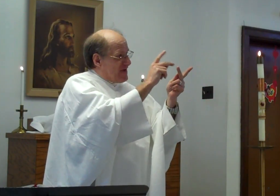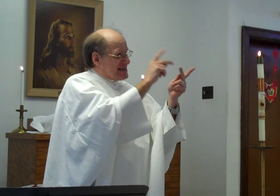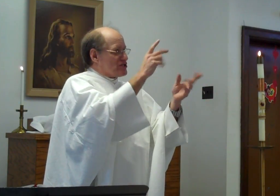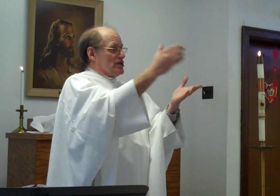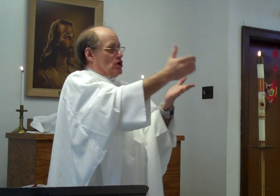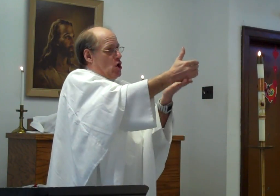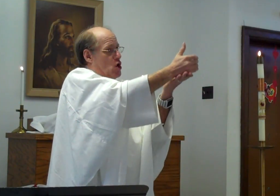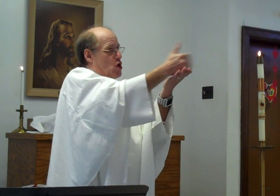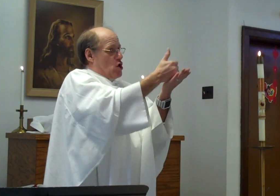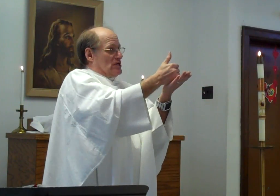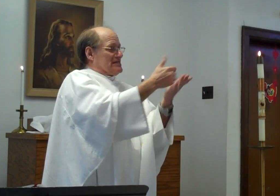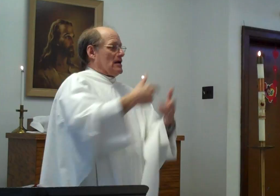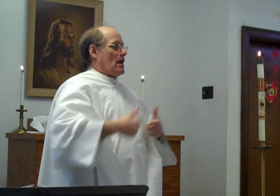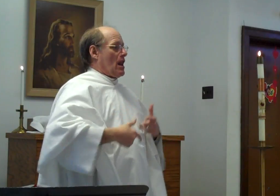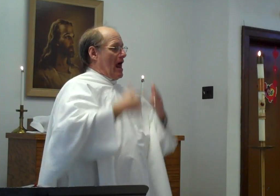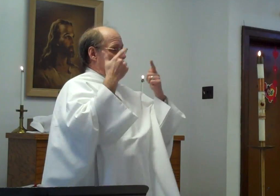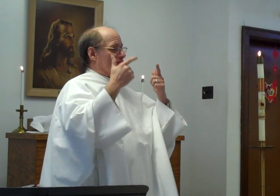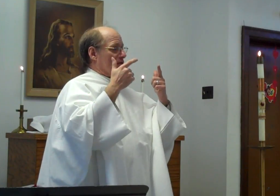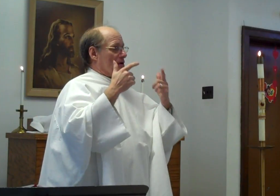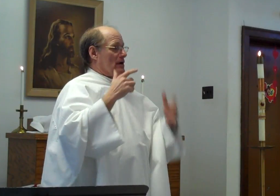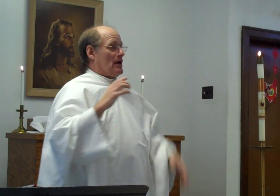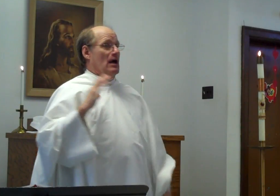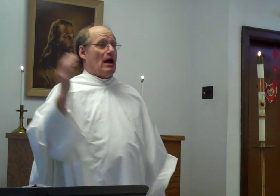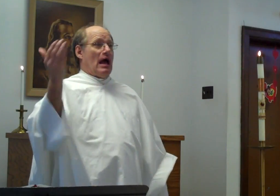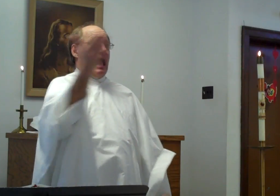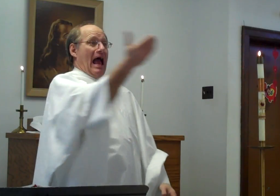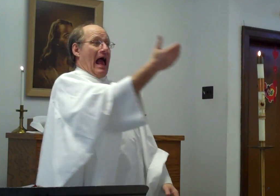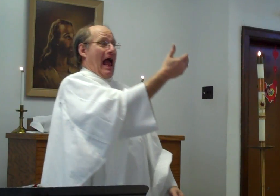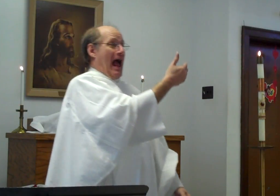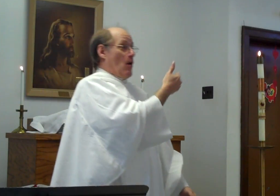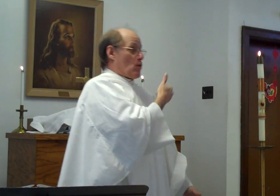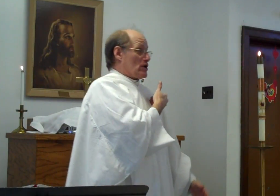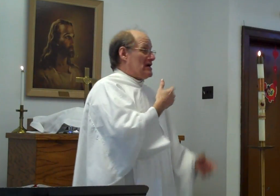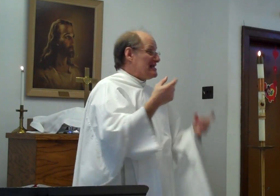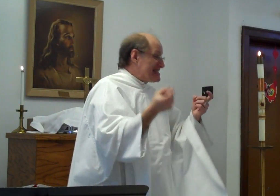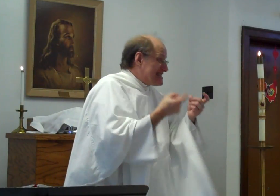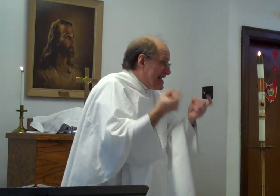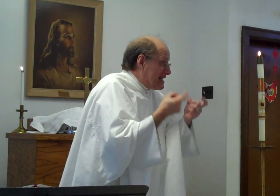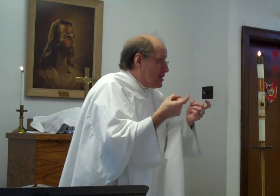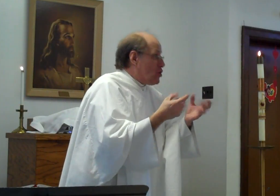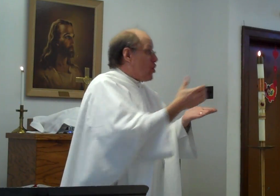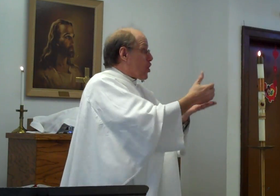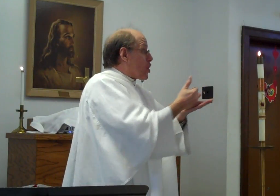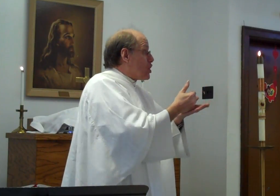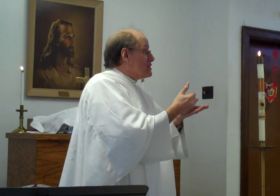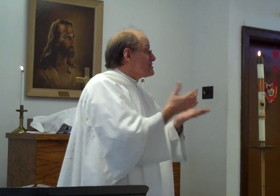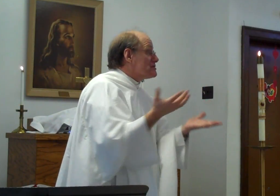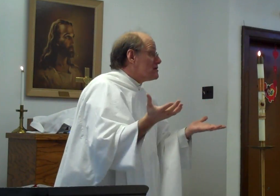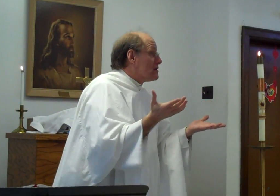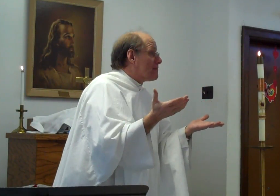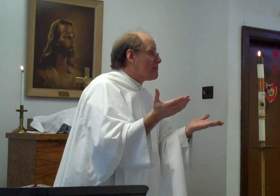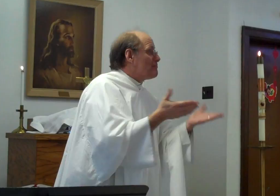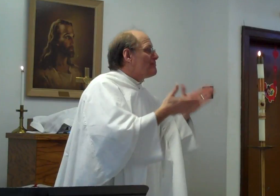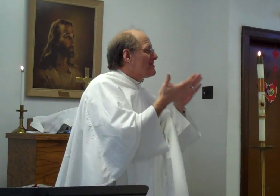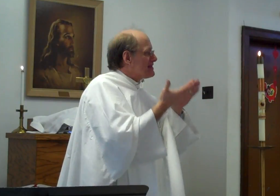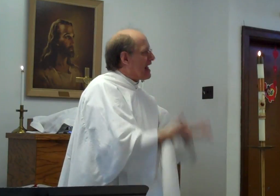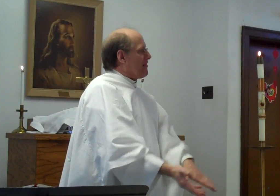Perfection earns life. Our sin earns hell.